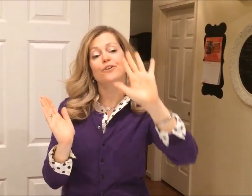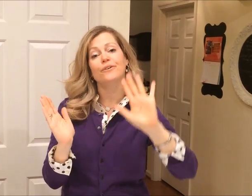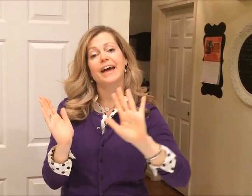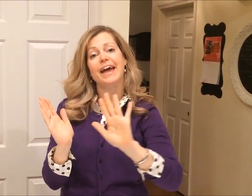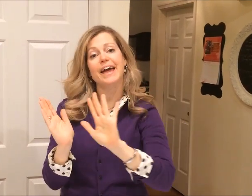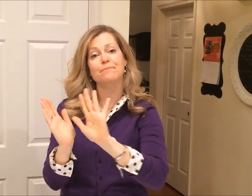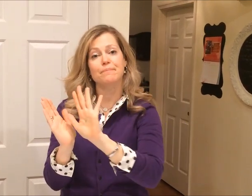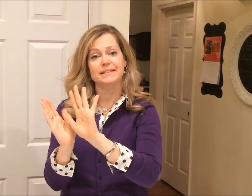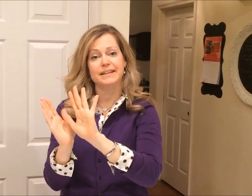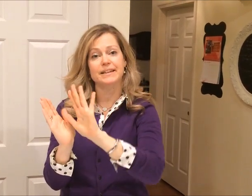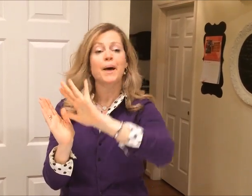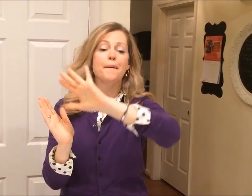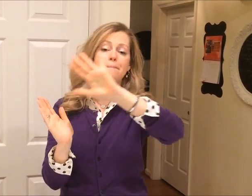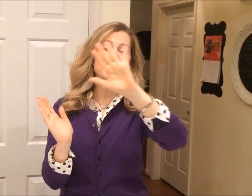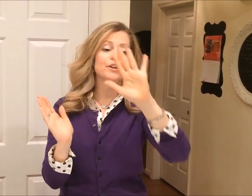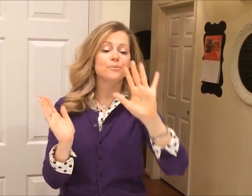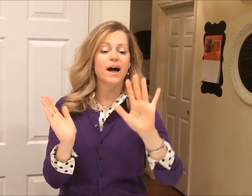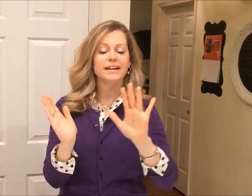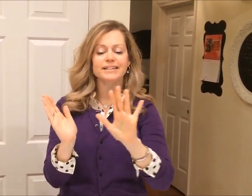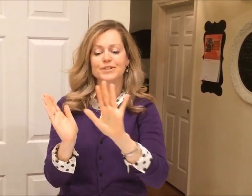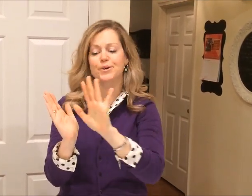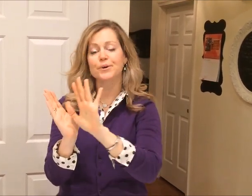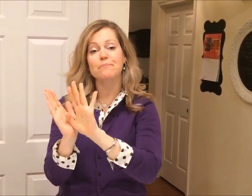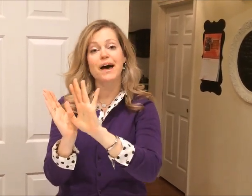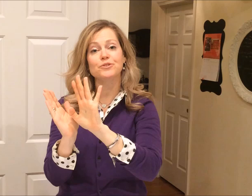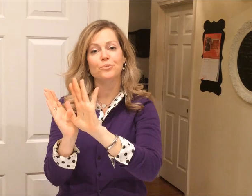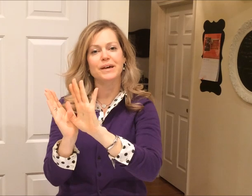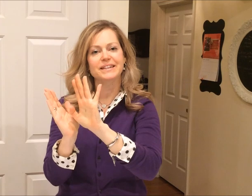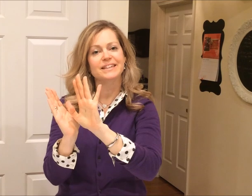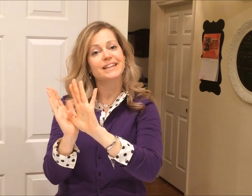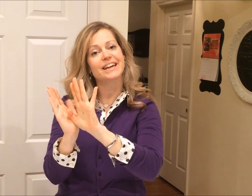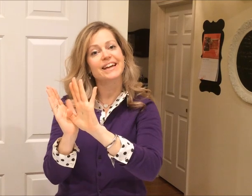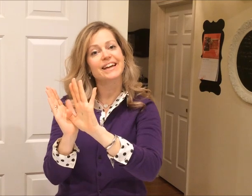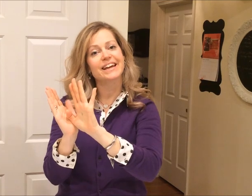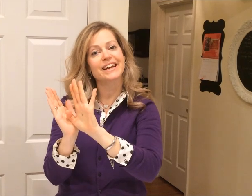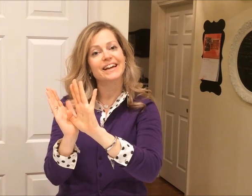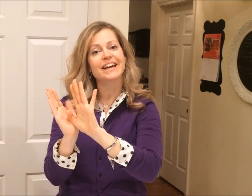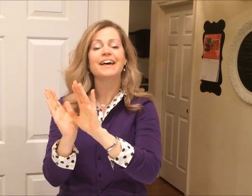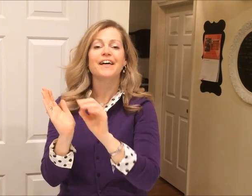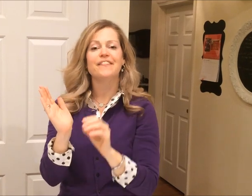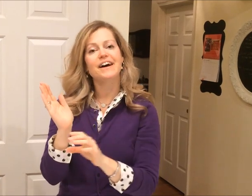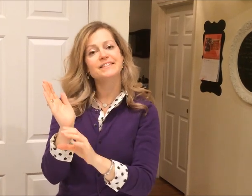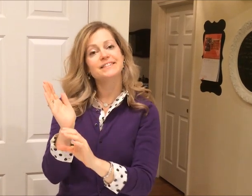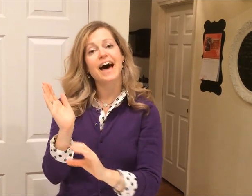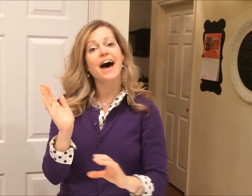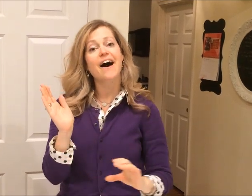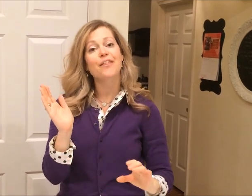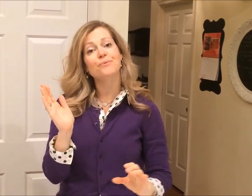Great Basin, Middle Rockies to Mount Whitney. The Southwest